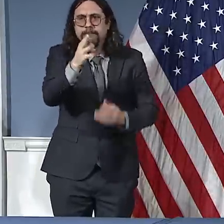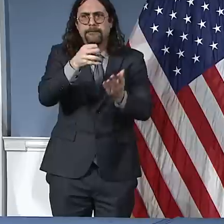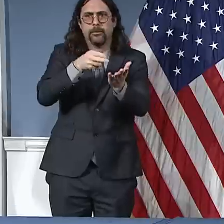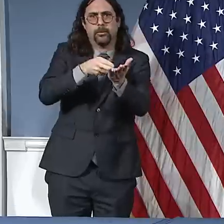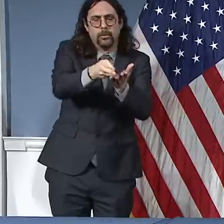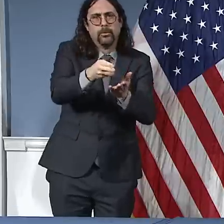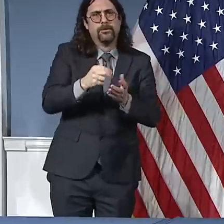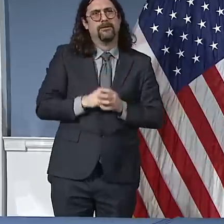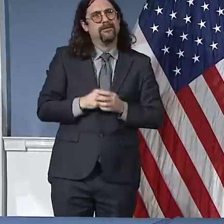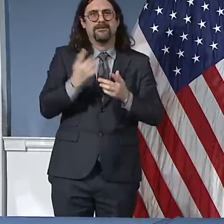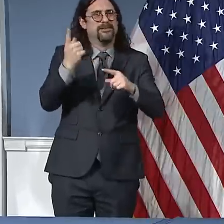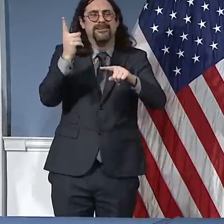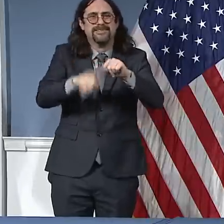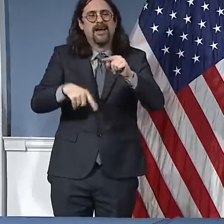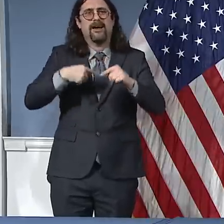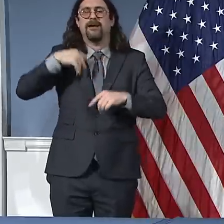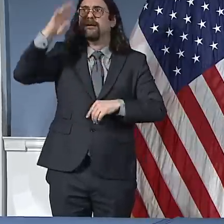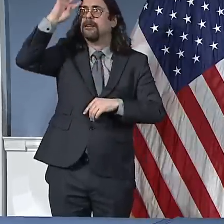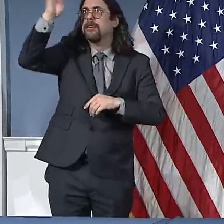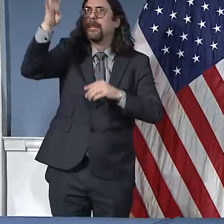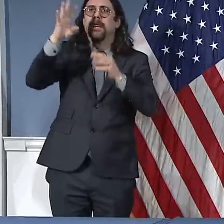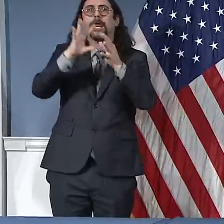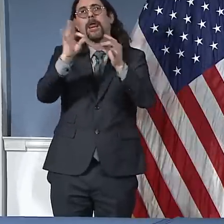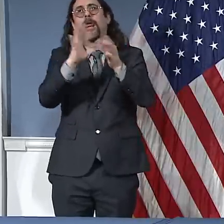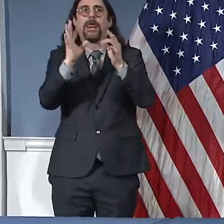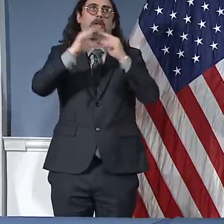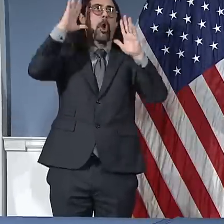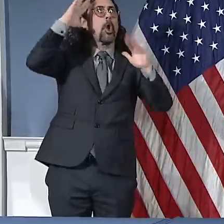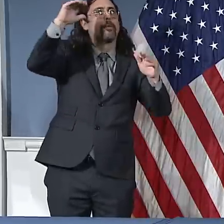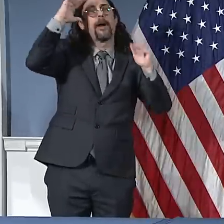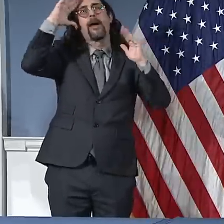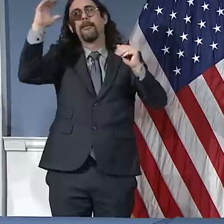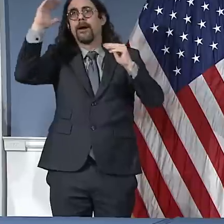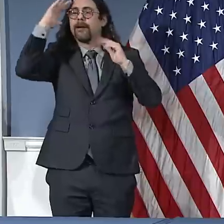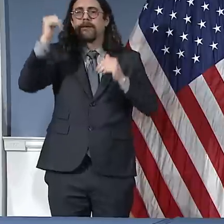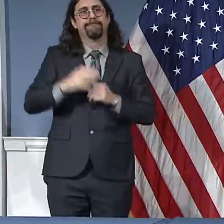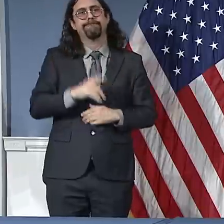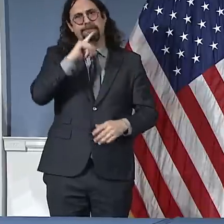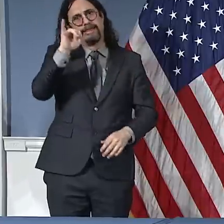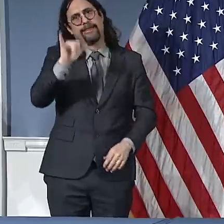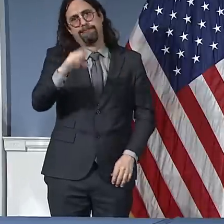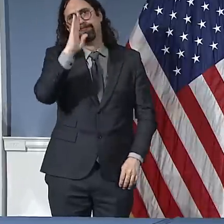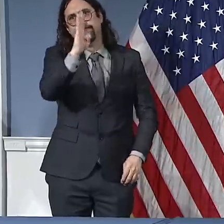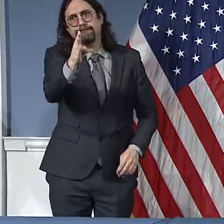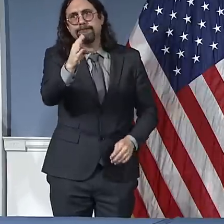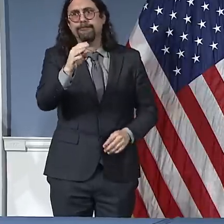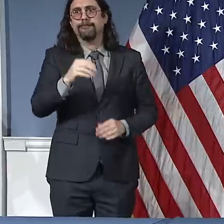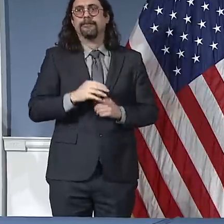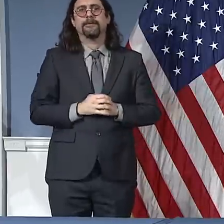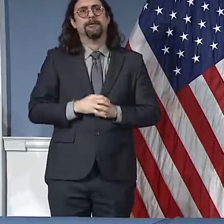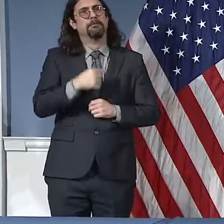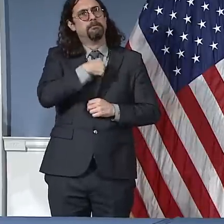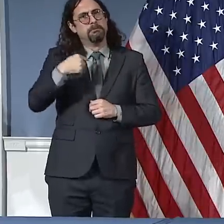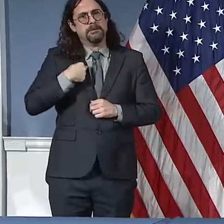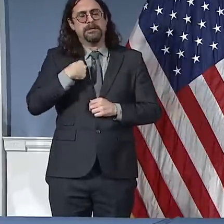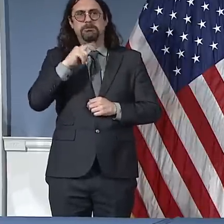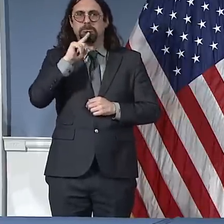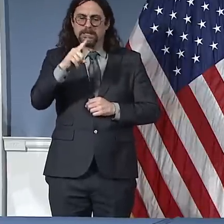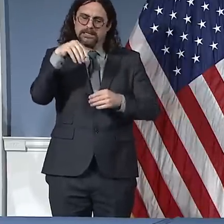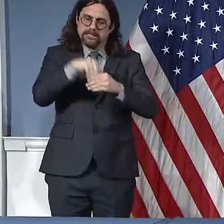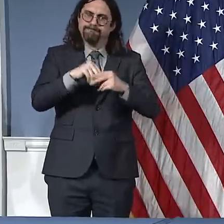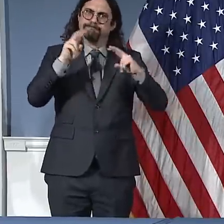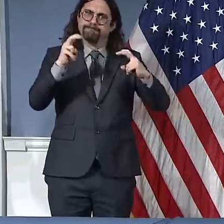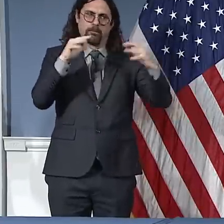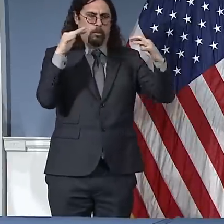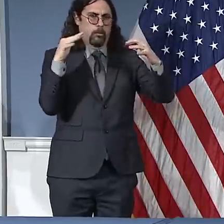for battle. This is a battle we're all going to be in together. But again, no one is tougher than New Yorkers. So we will get through this.